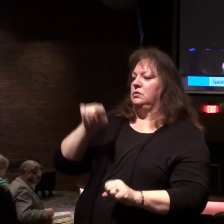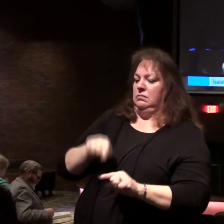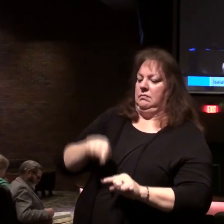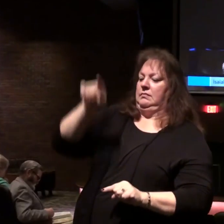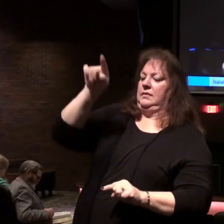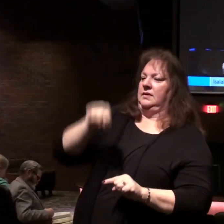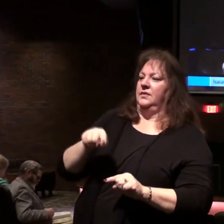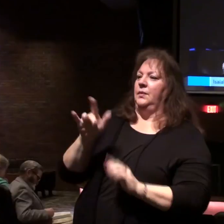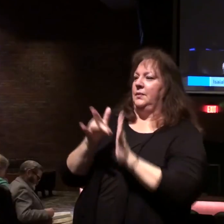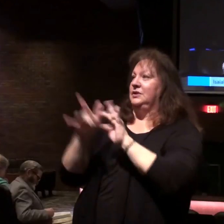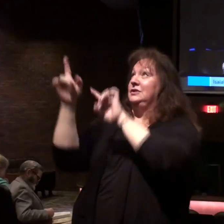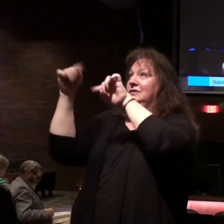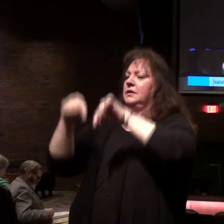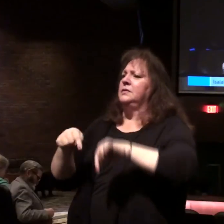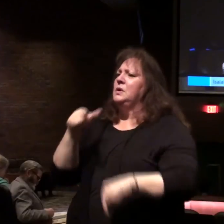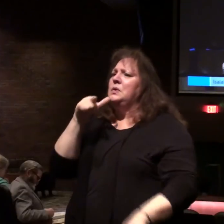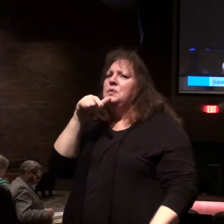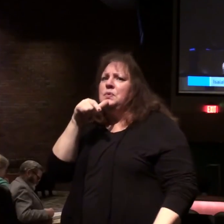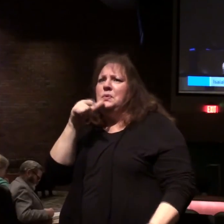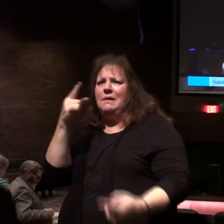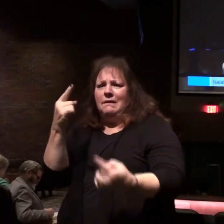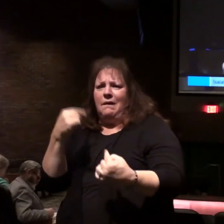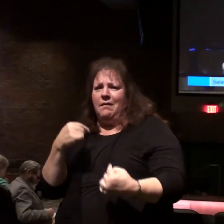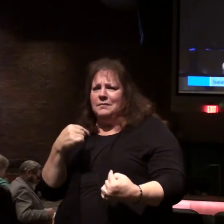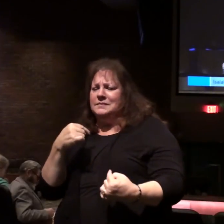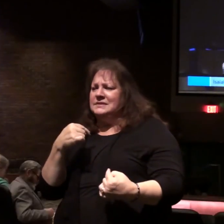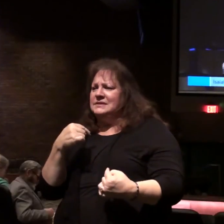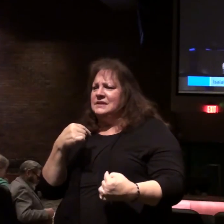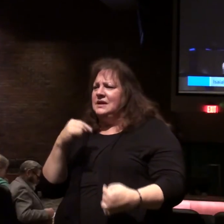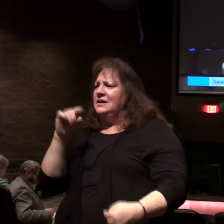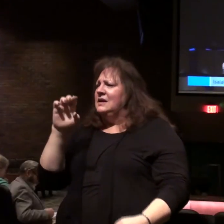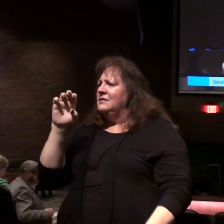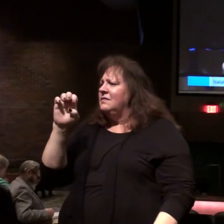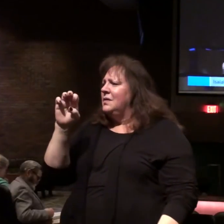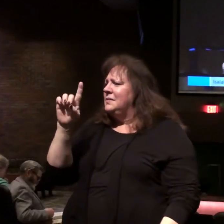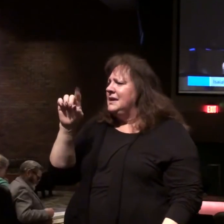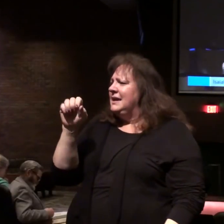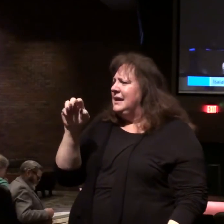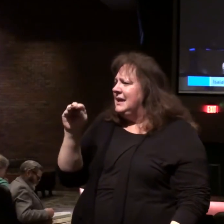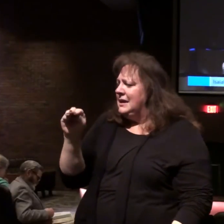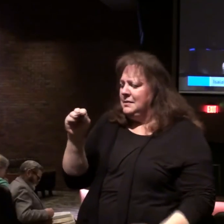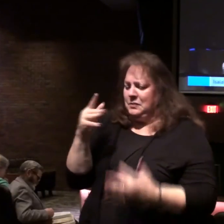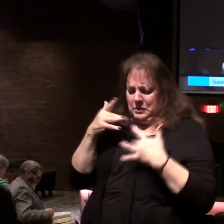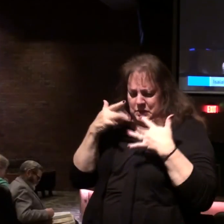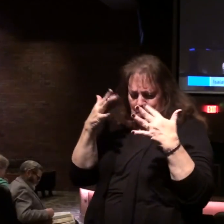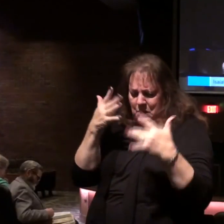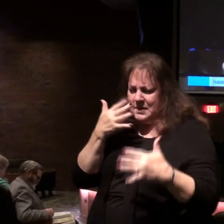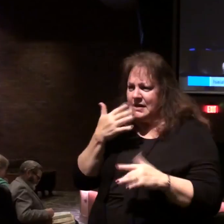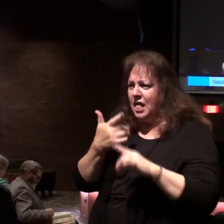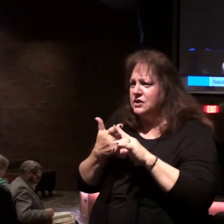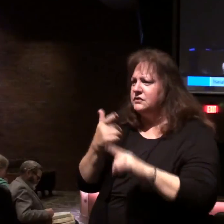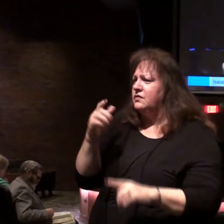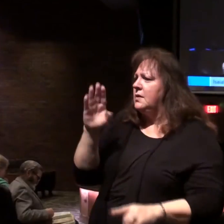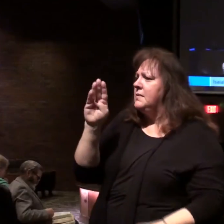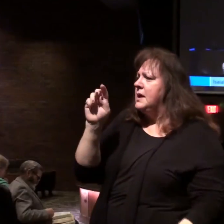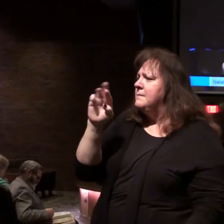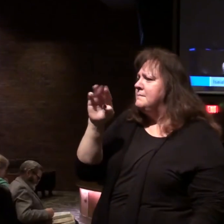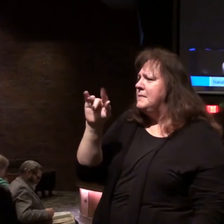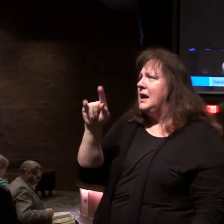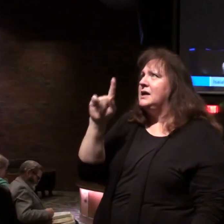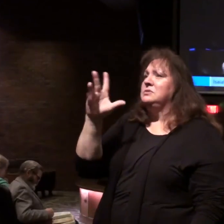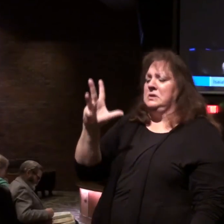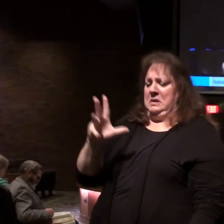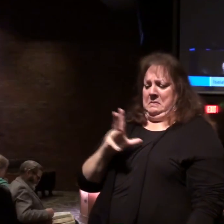How Christ comes. Who is this who comes from Edom with garments of glowing colors from Basra? This one who is